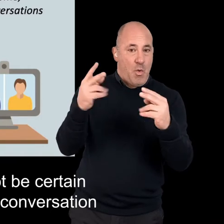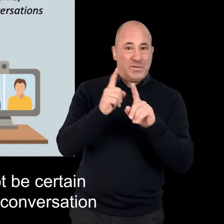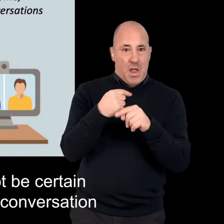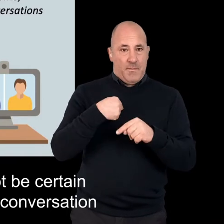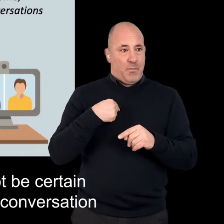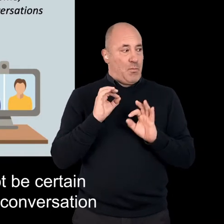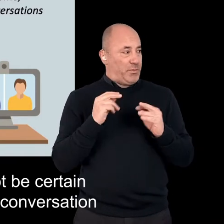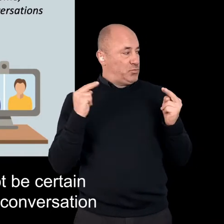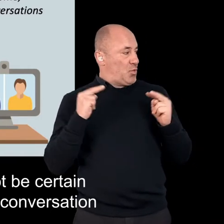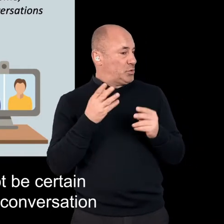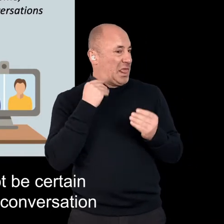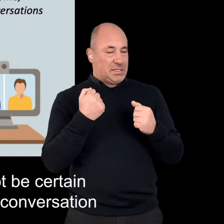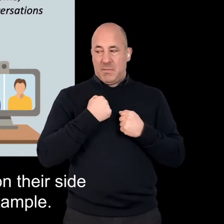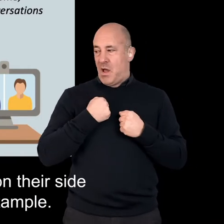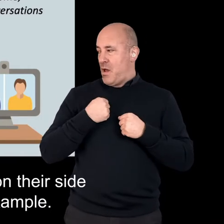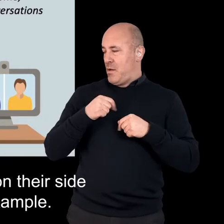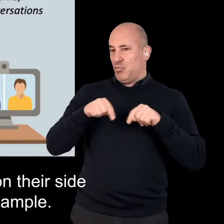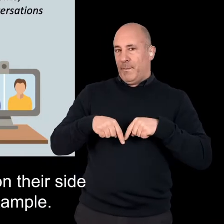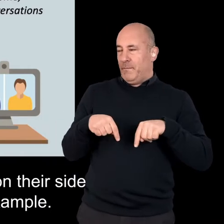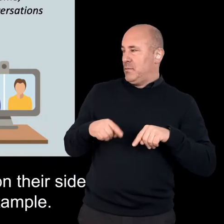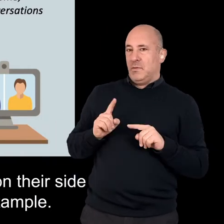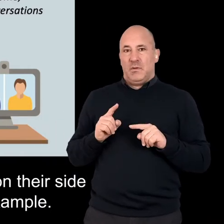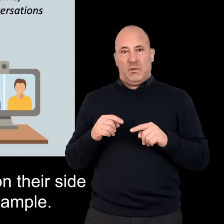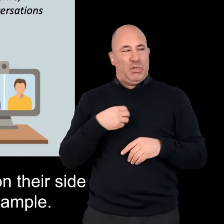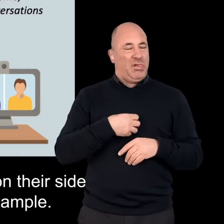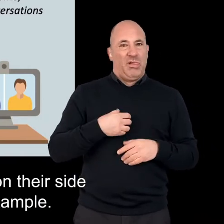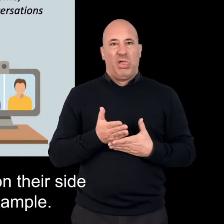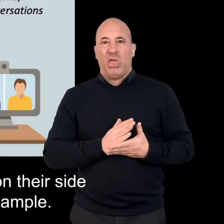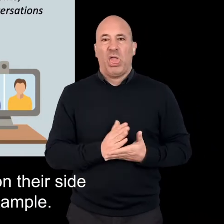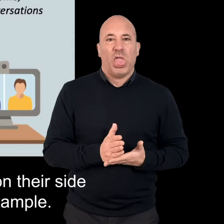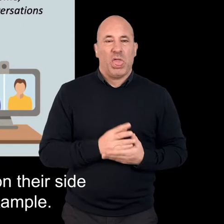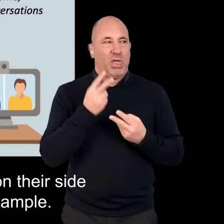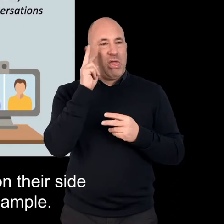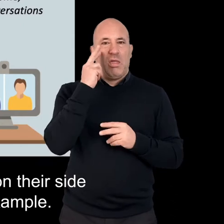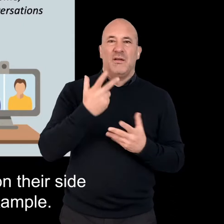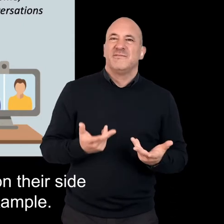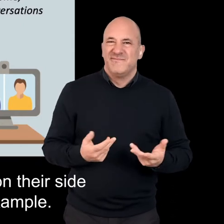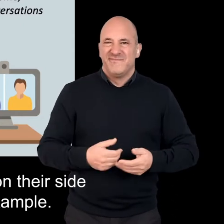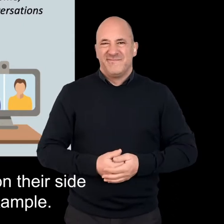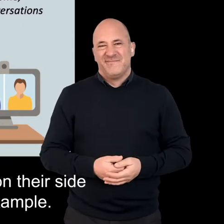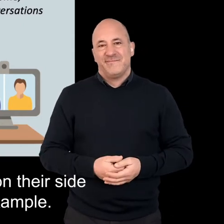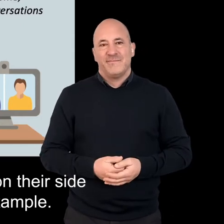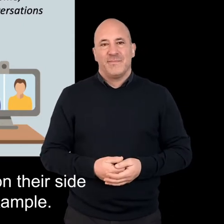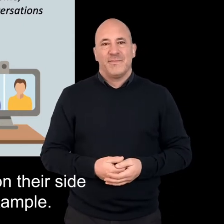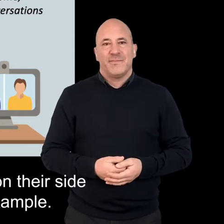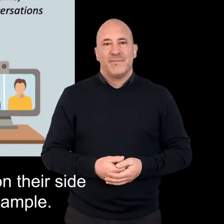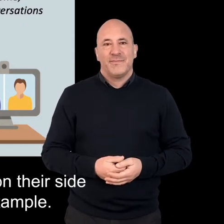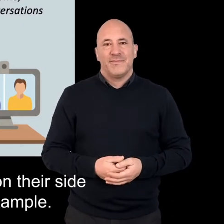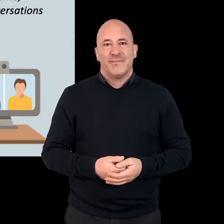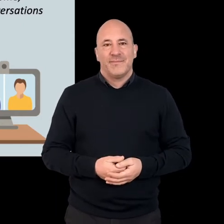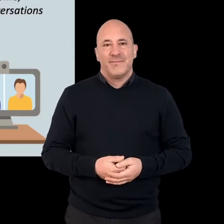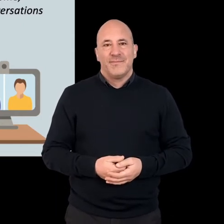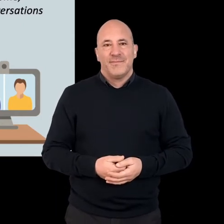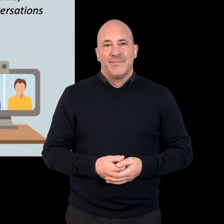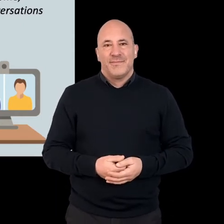the private conversation when using video conferencing, either on their side or on the social worker side, for example.